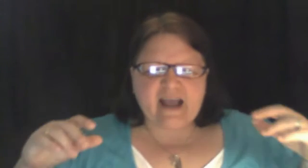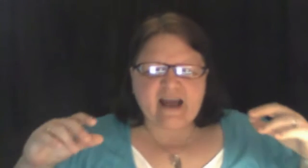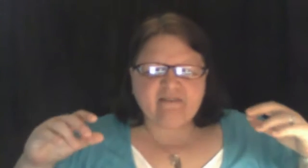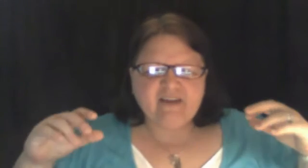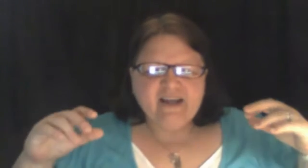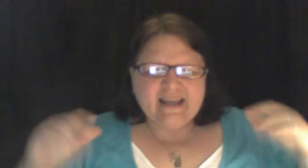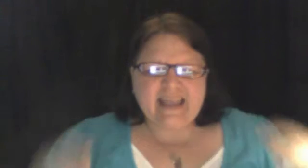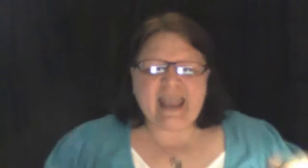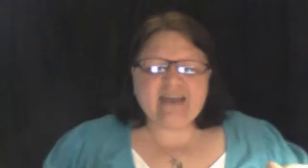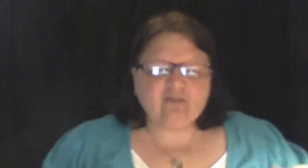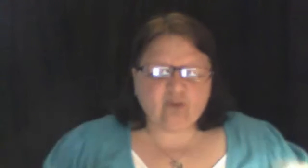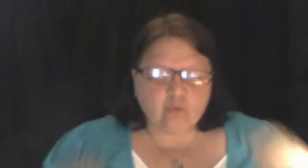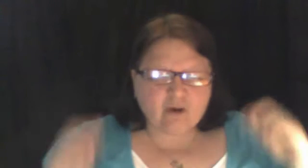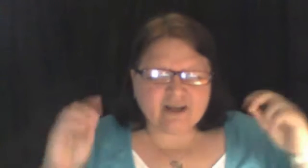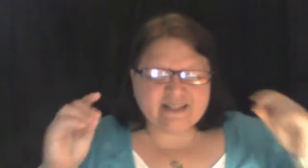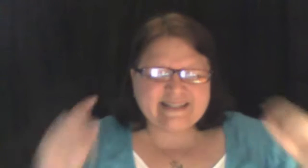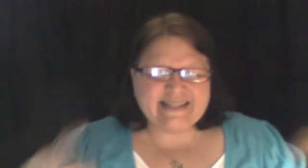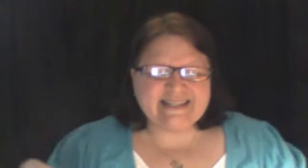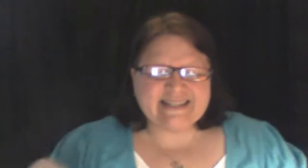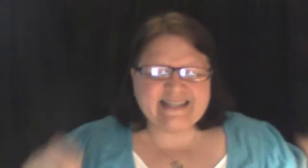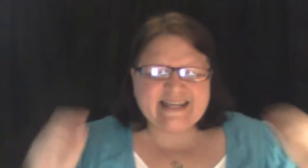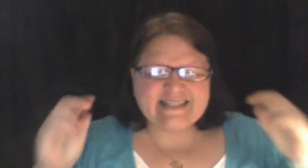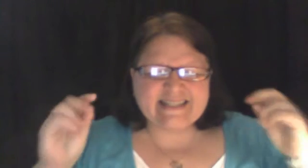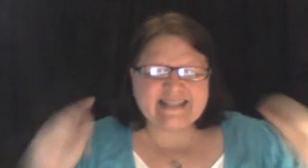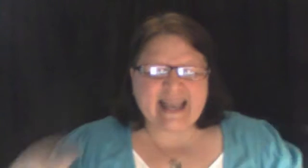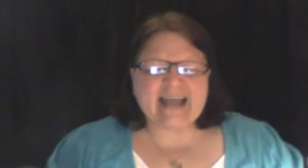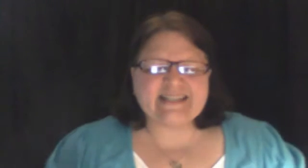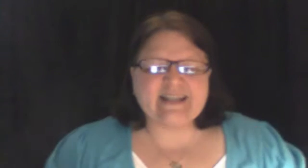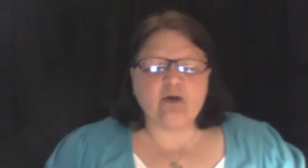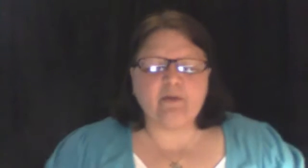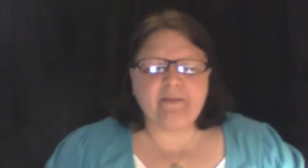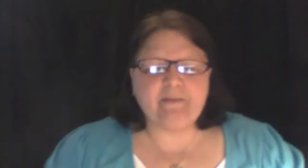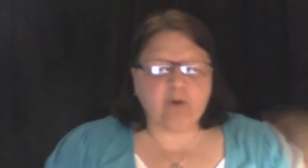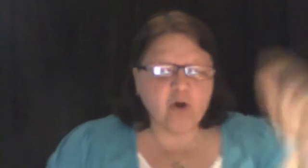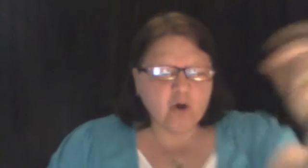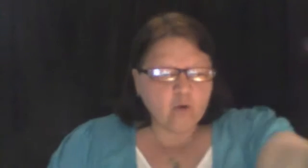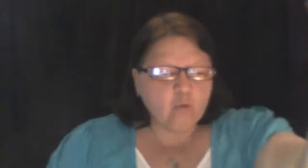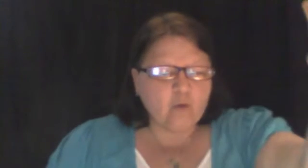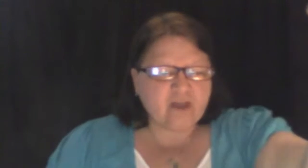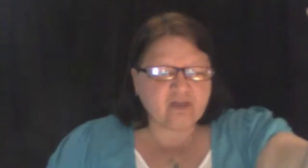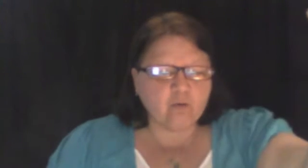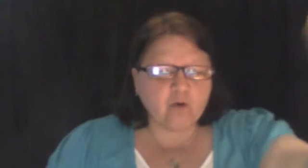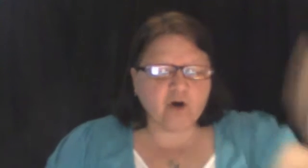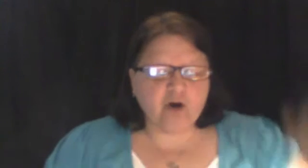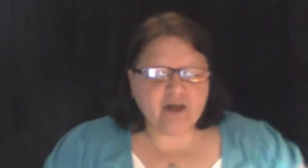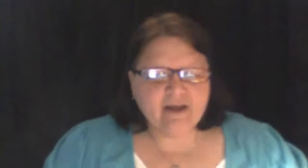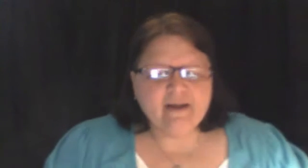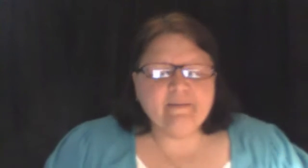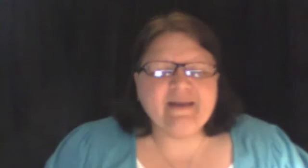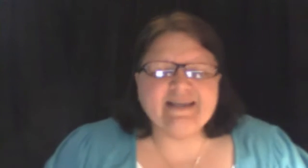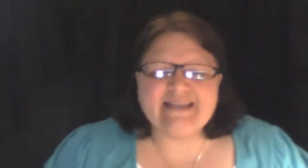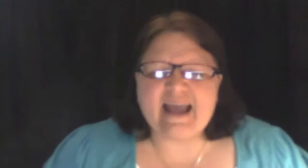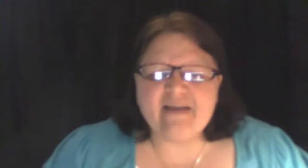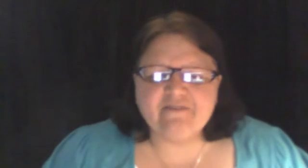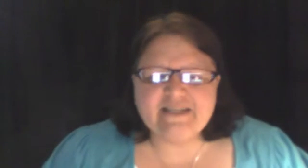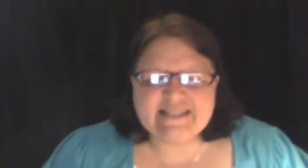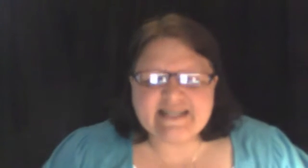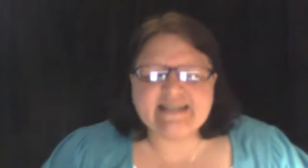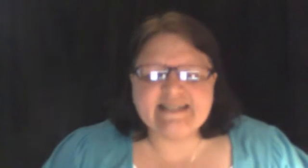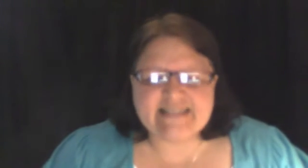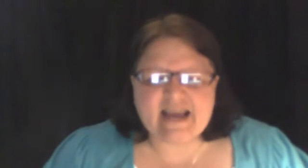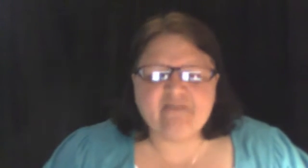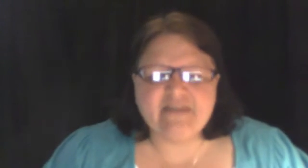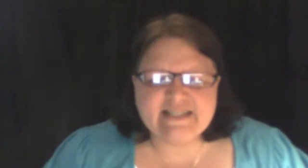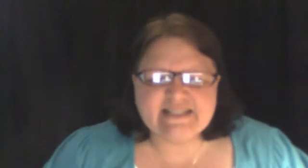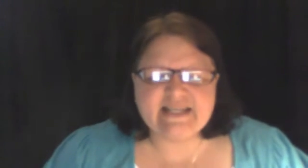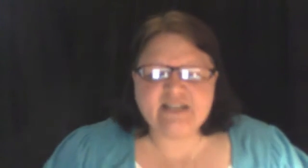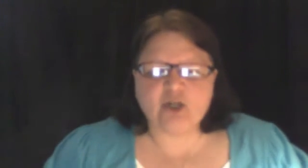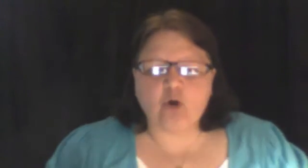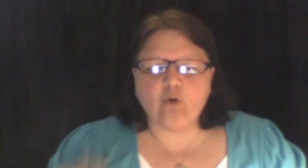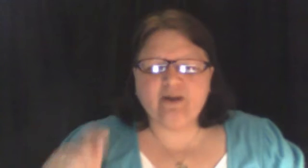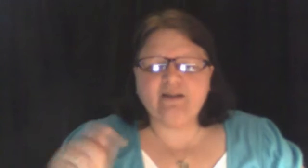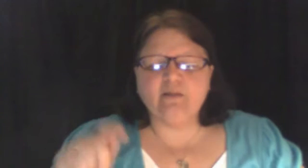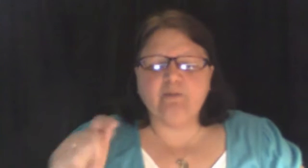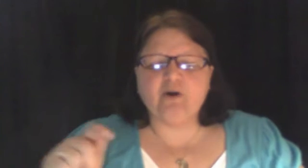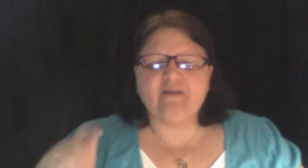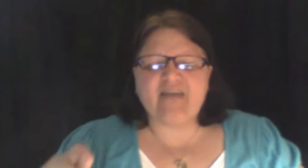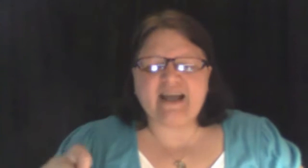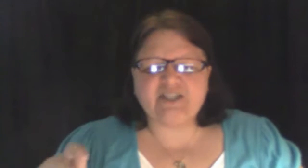have cancer, we're going to see diseases cast out of people with a word because every sickness, every disease, according to the book of Acts